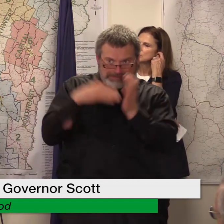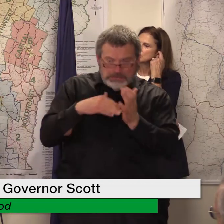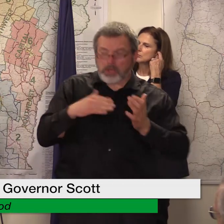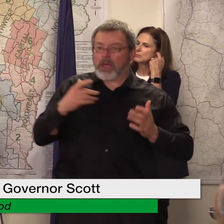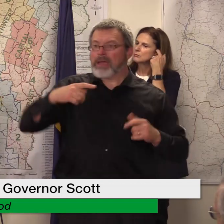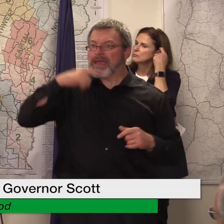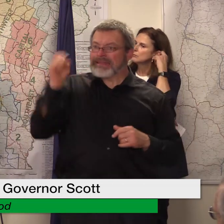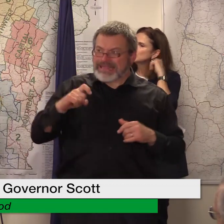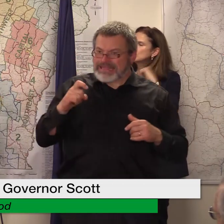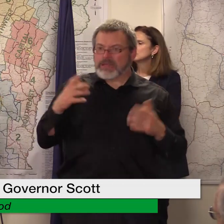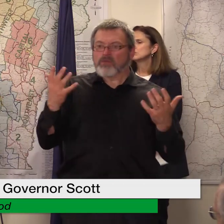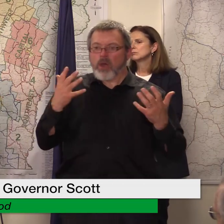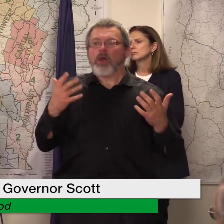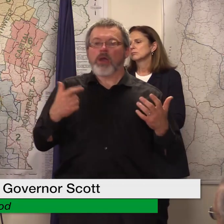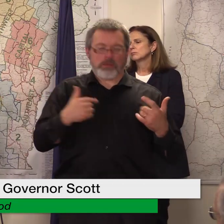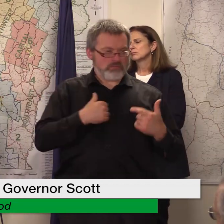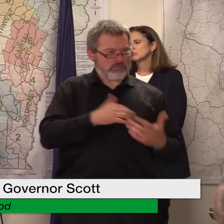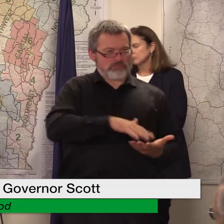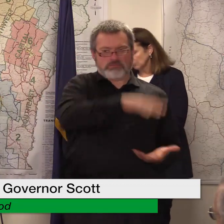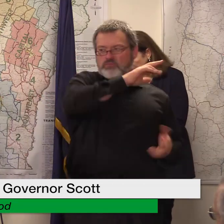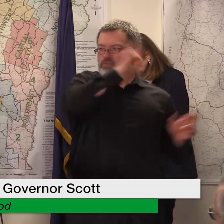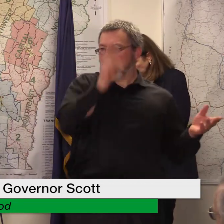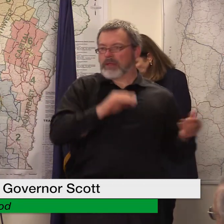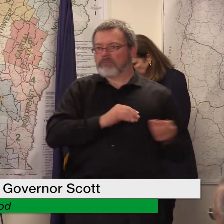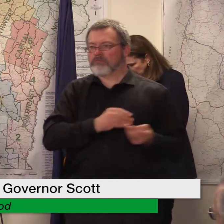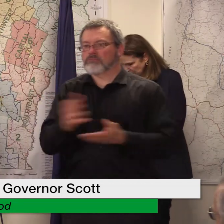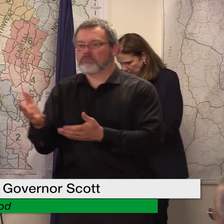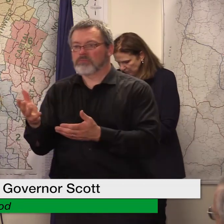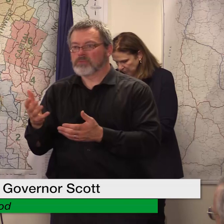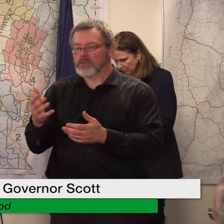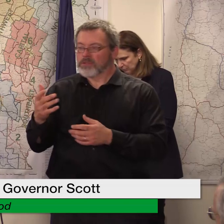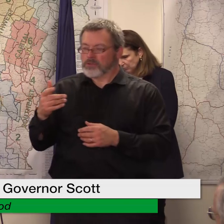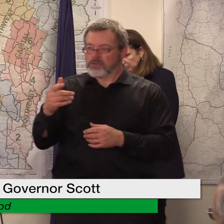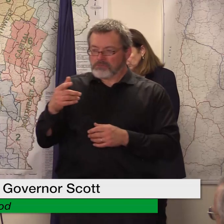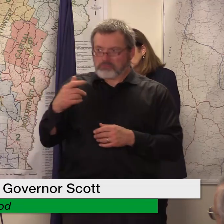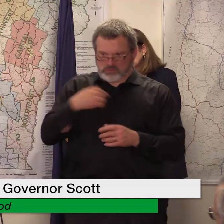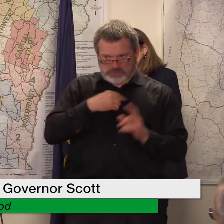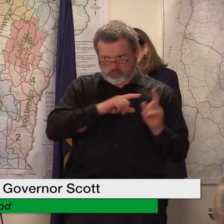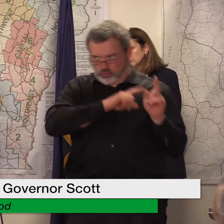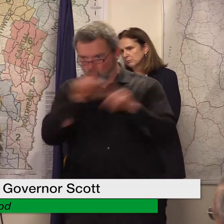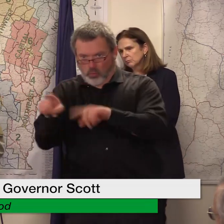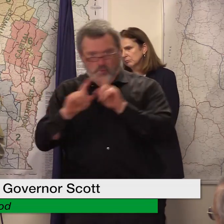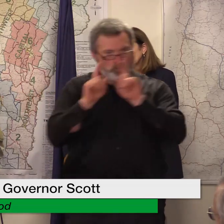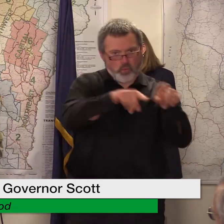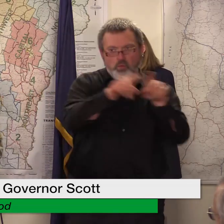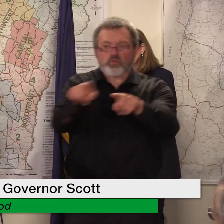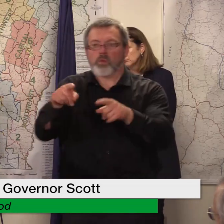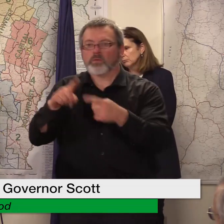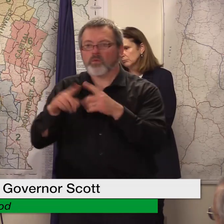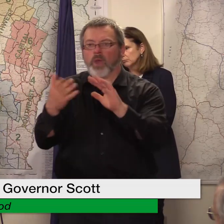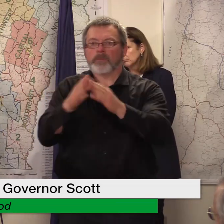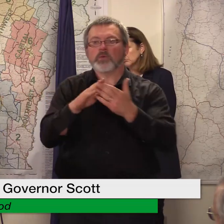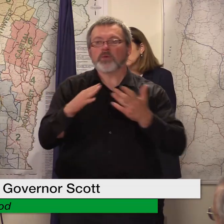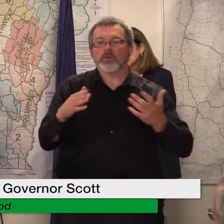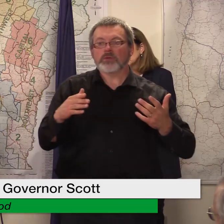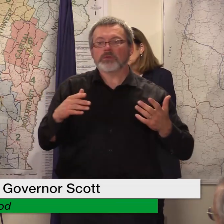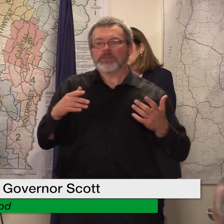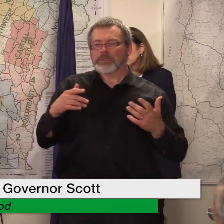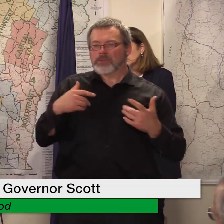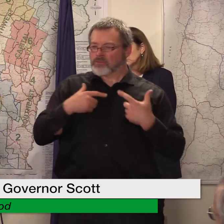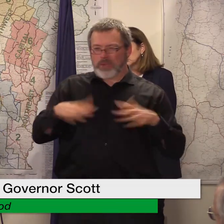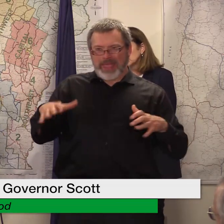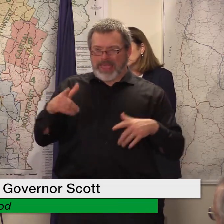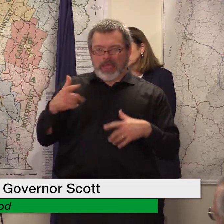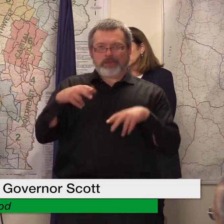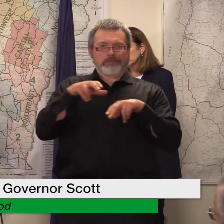much masks and we're just kind of going to push out to them rather than having people sitting lonely in their pod locations